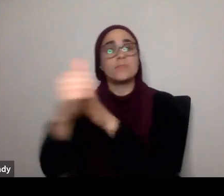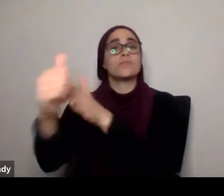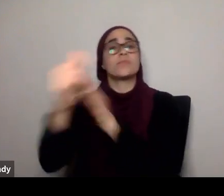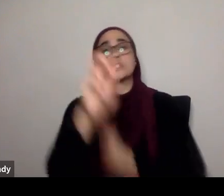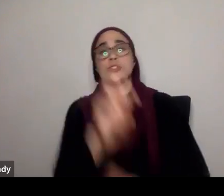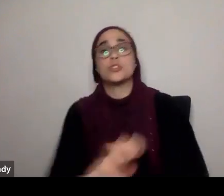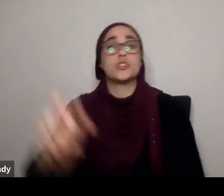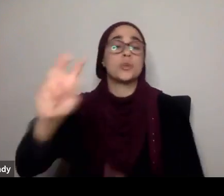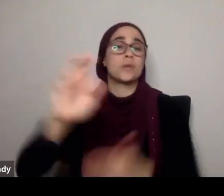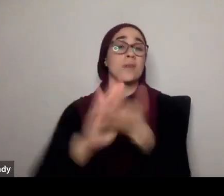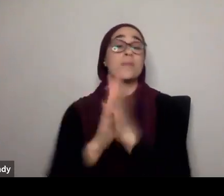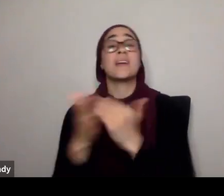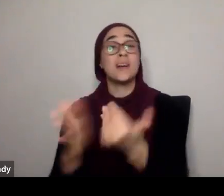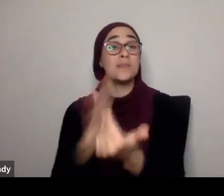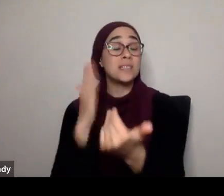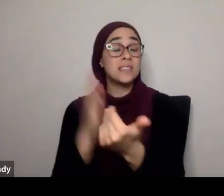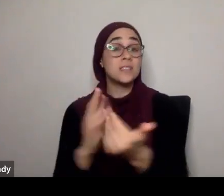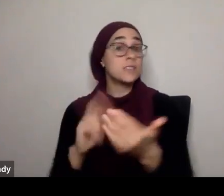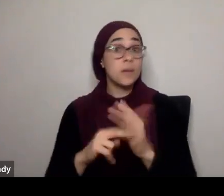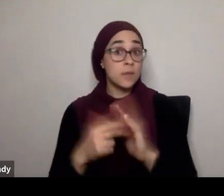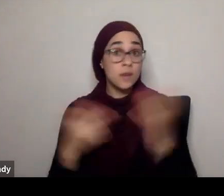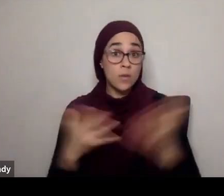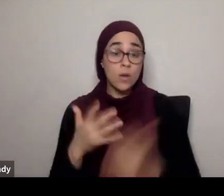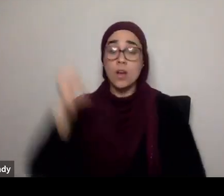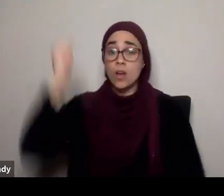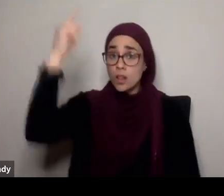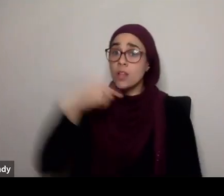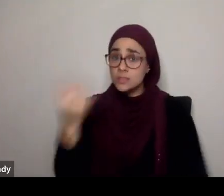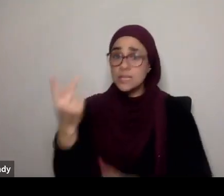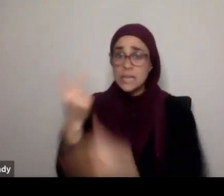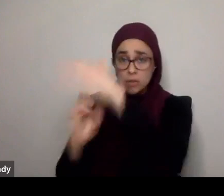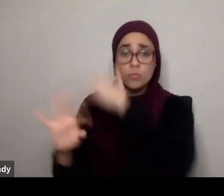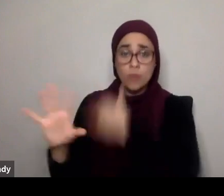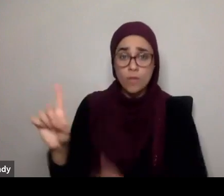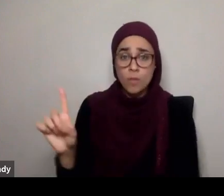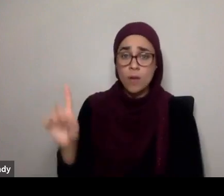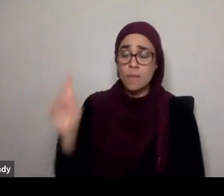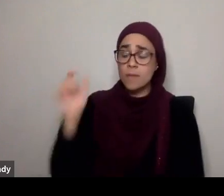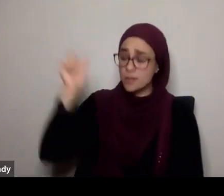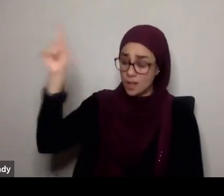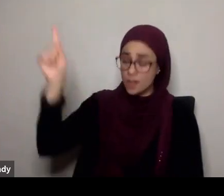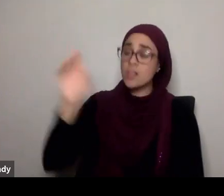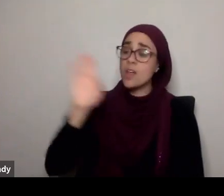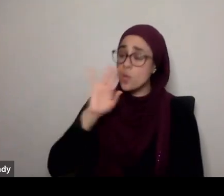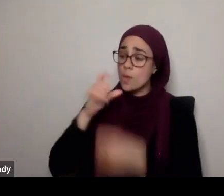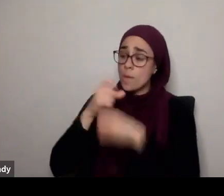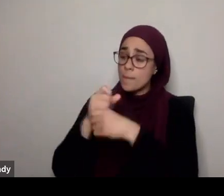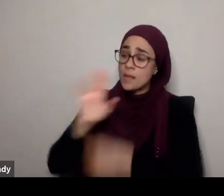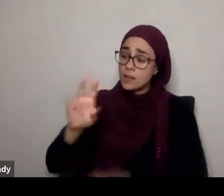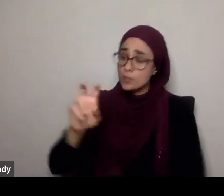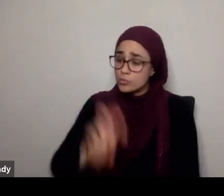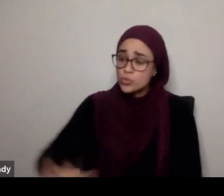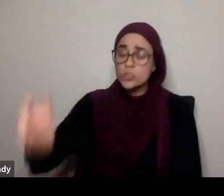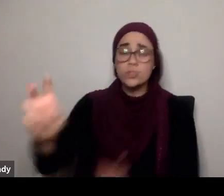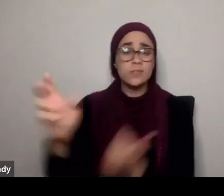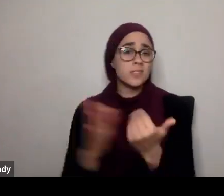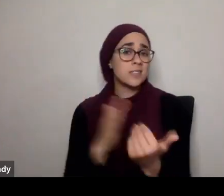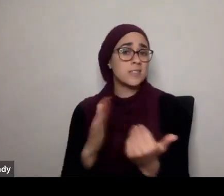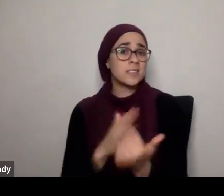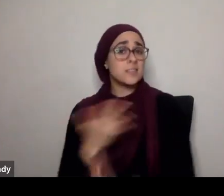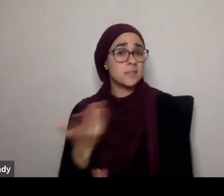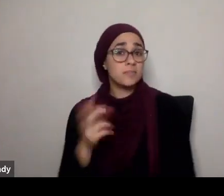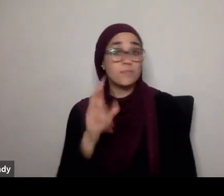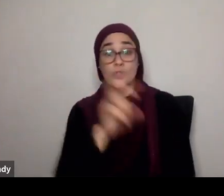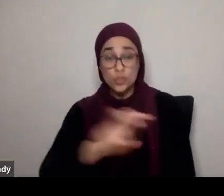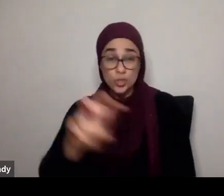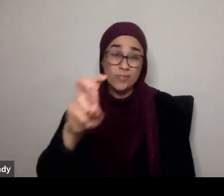it loosely, which means what, which means Allah subhanahu wa'ala, is saying to Rasulullah sallallahu that I will make this journey, easy for you, this journey which can be